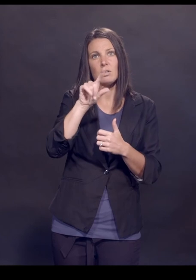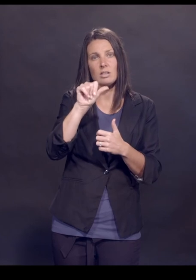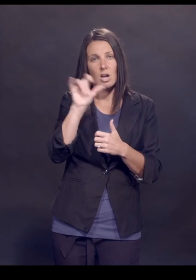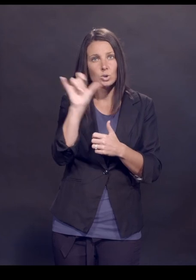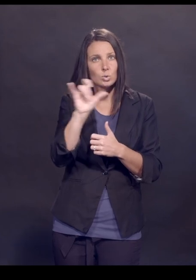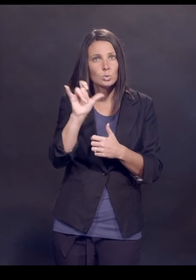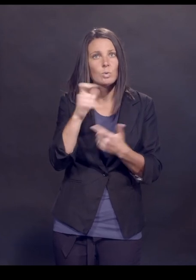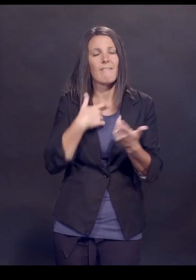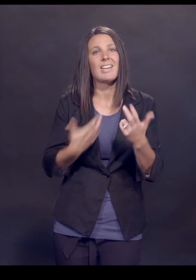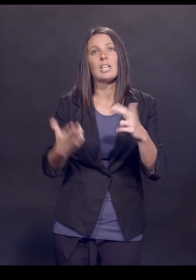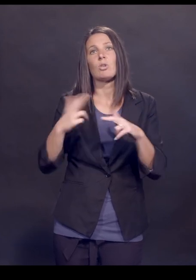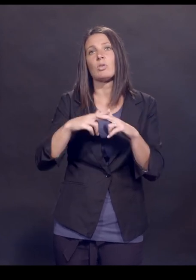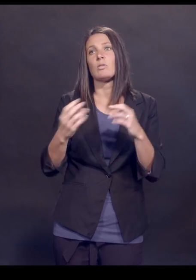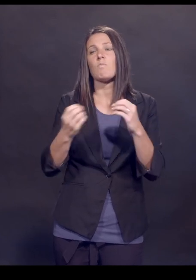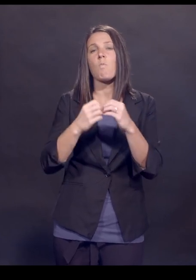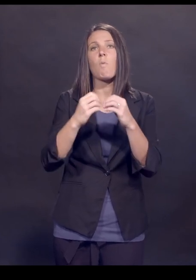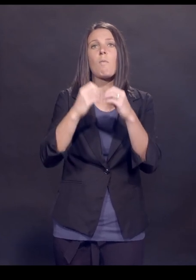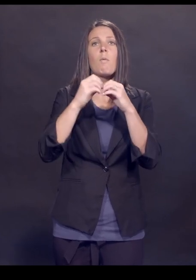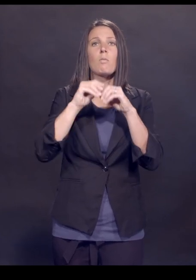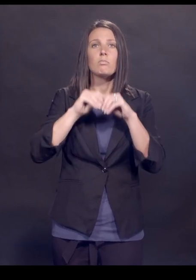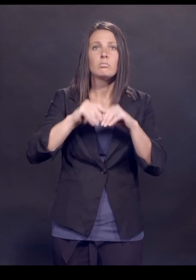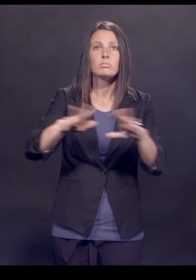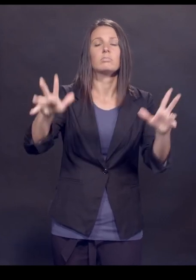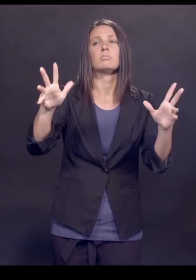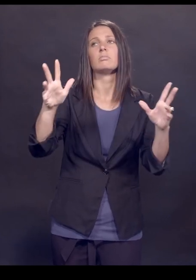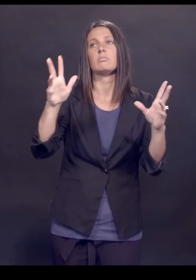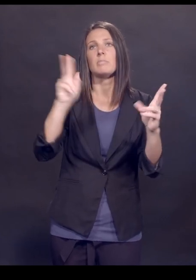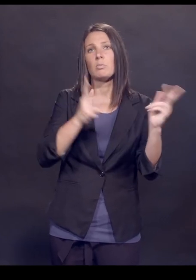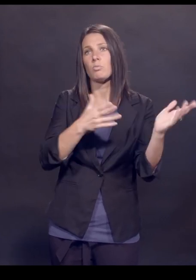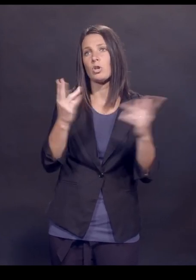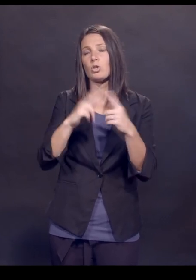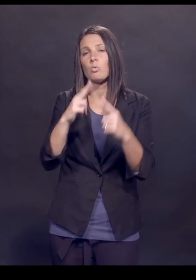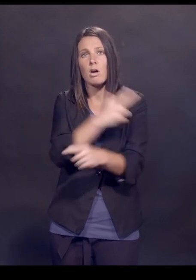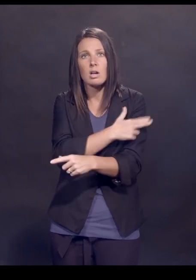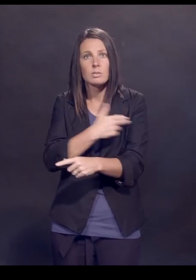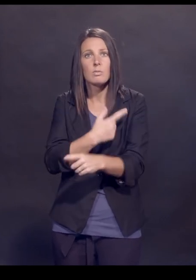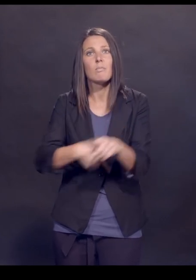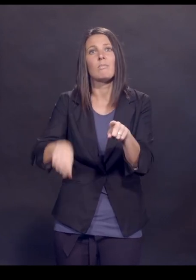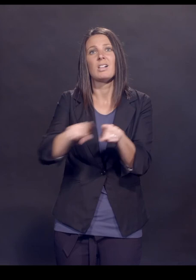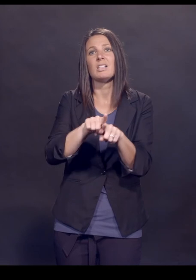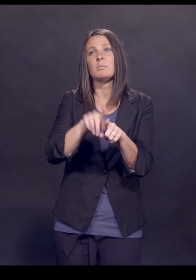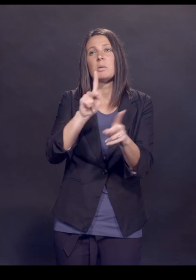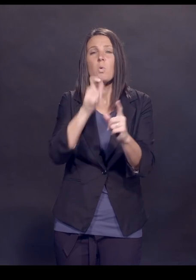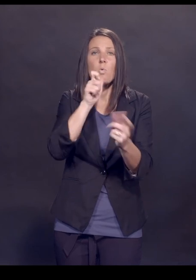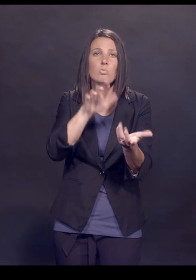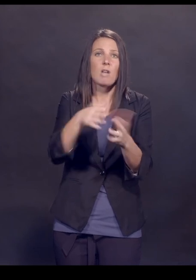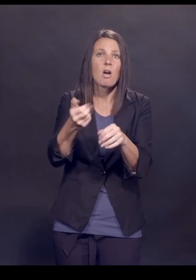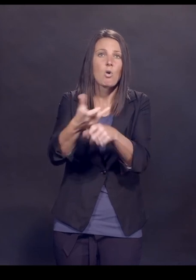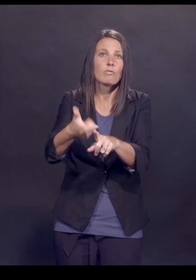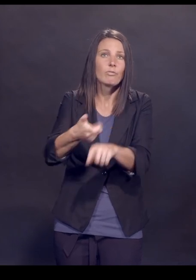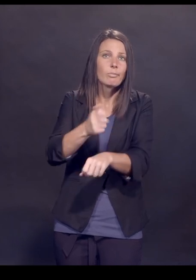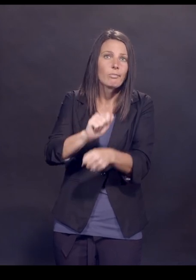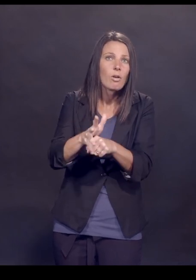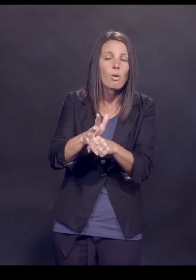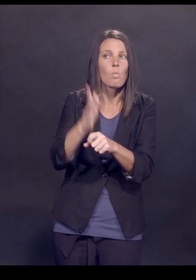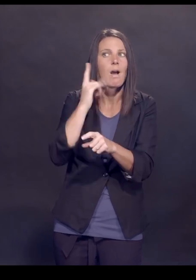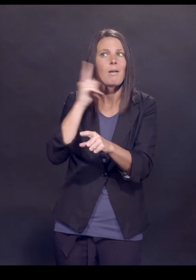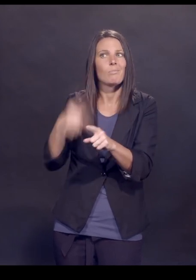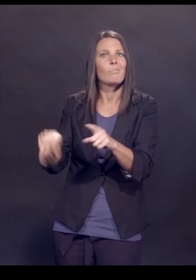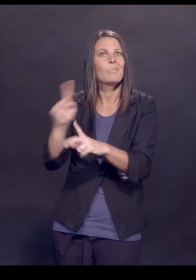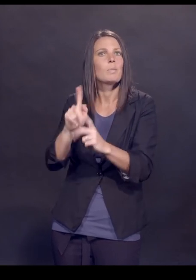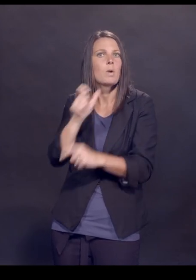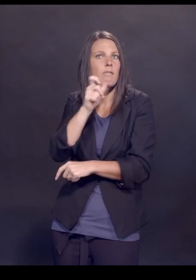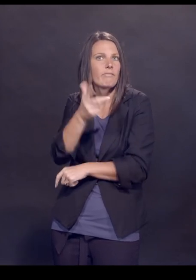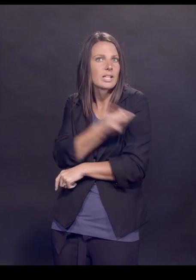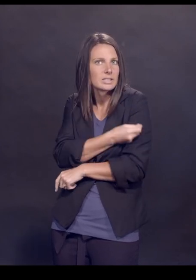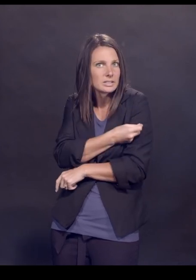increases in cases that we're seeing, the hospitalizations, and even the deaths are of people who are unvaccinated